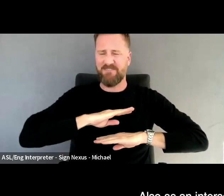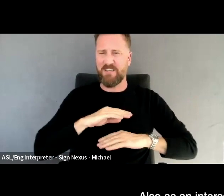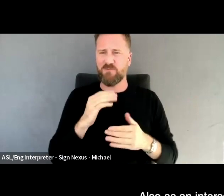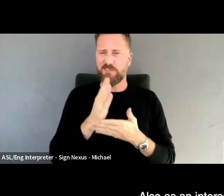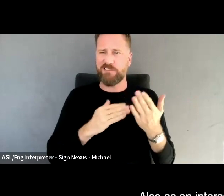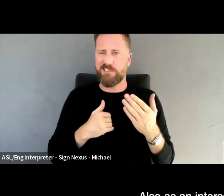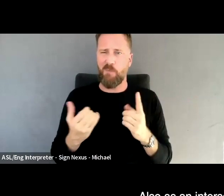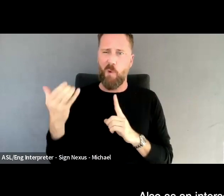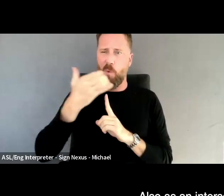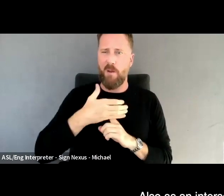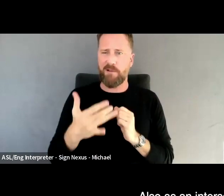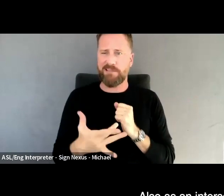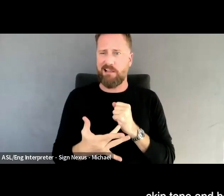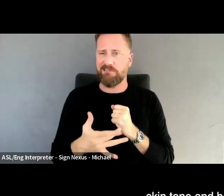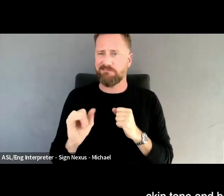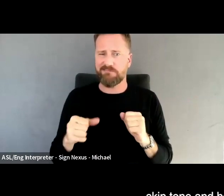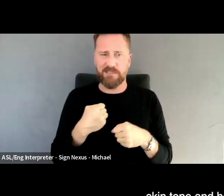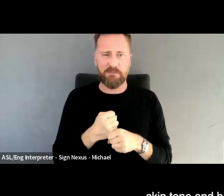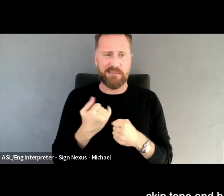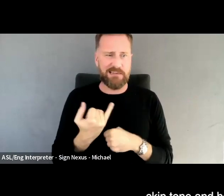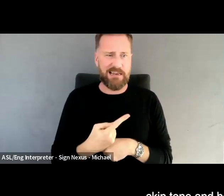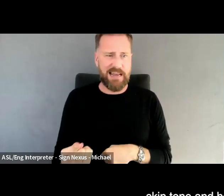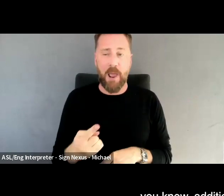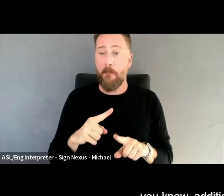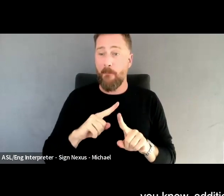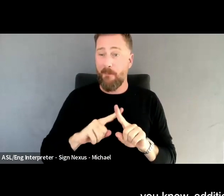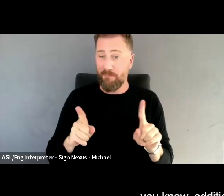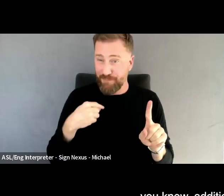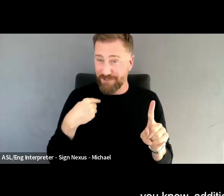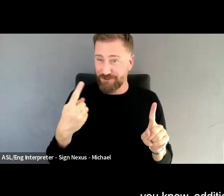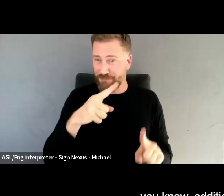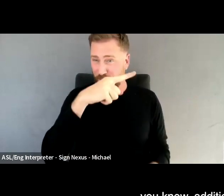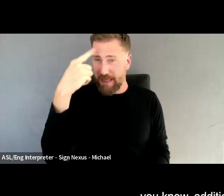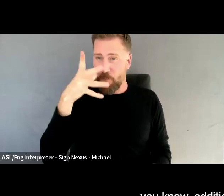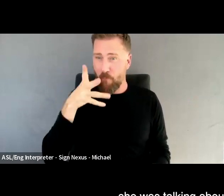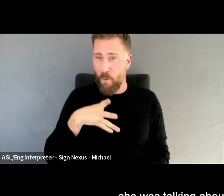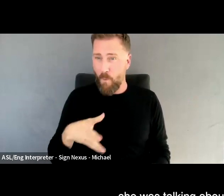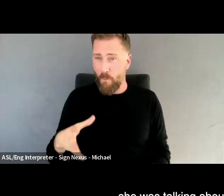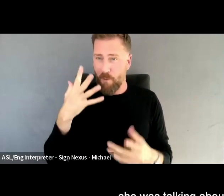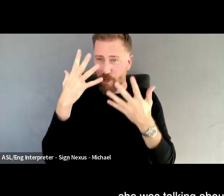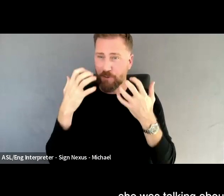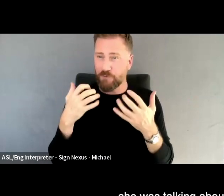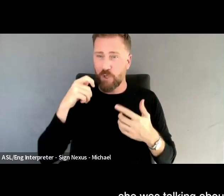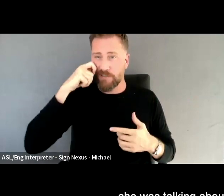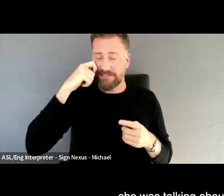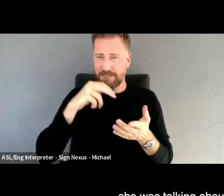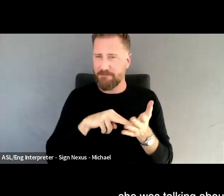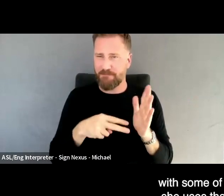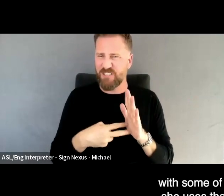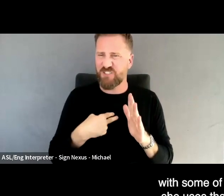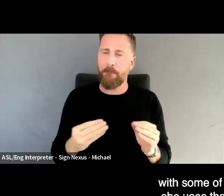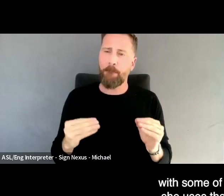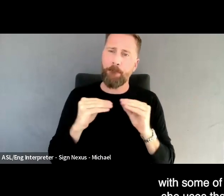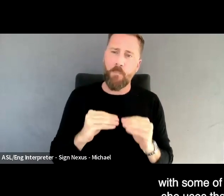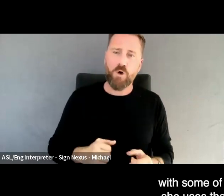Also as an intersectional individual, skin tone and her skin tone with you know, additional pigmentation, she was talking about had more challenges